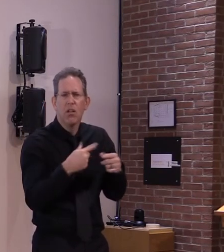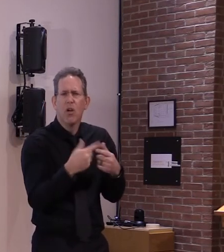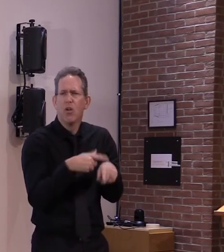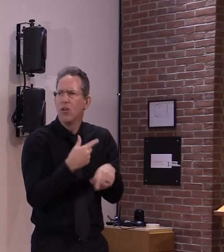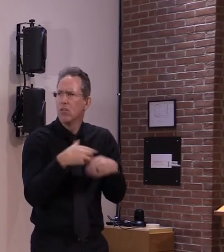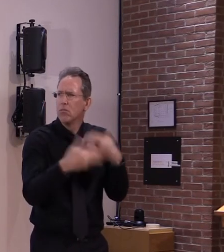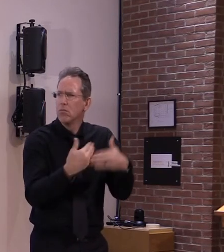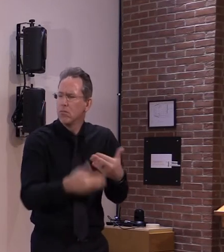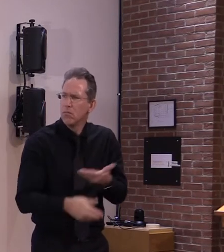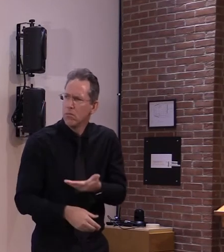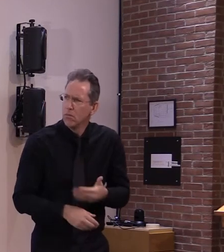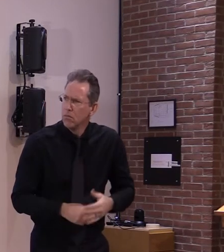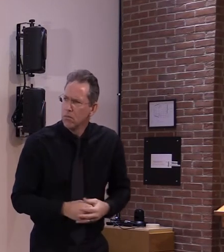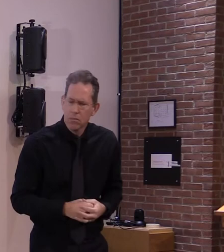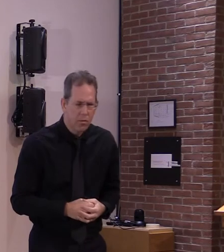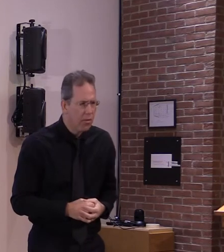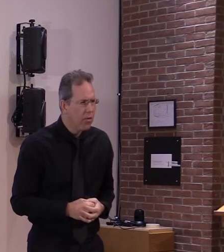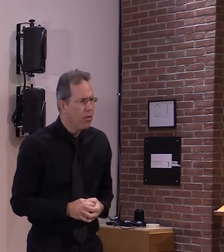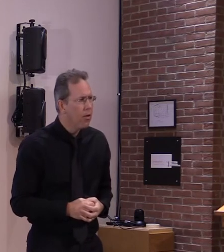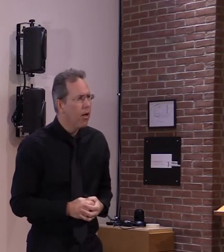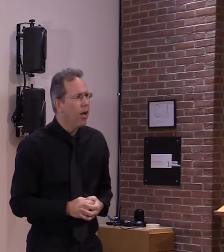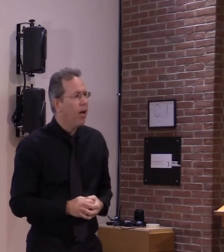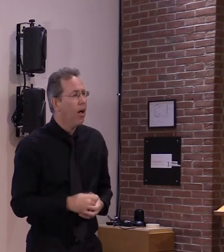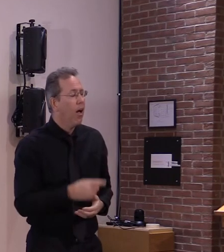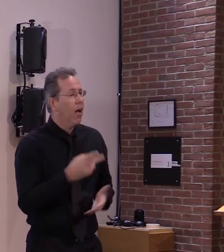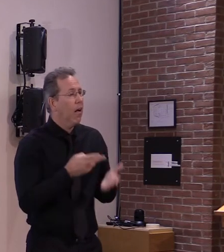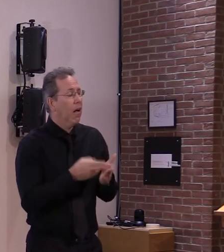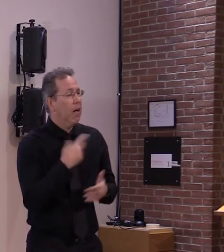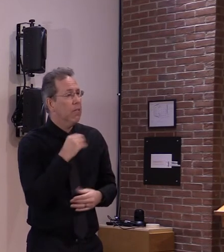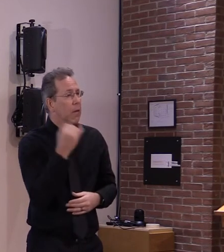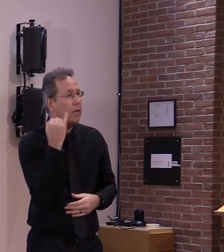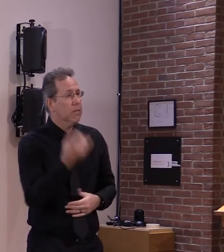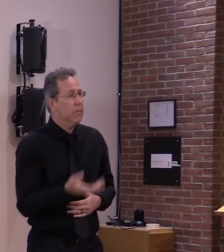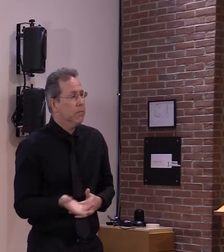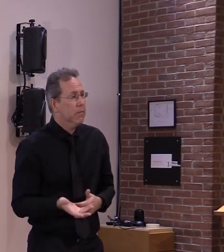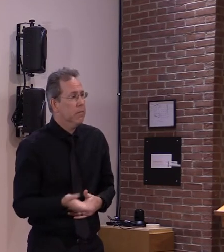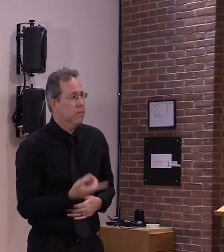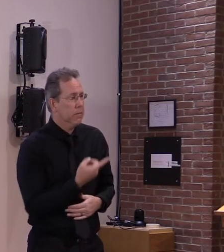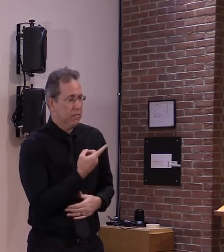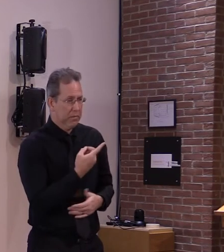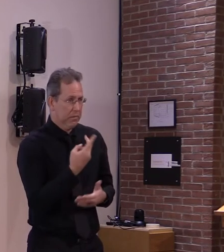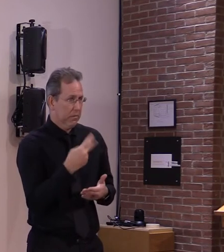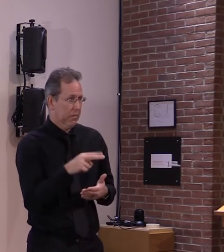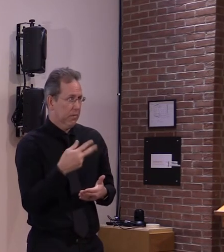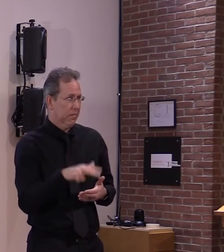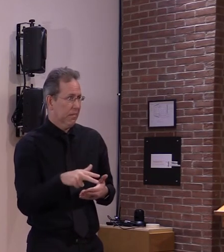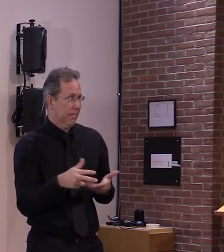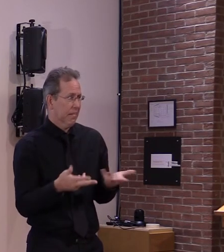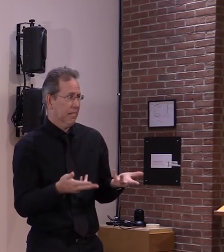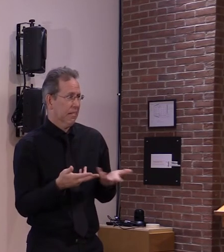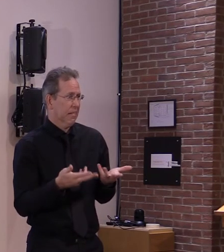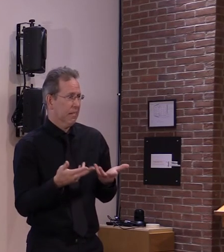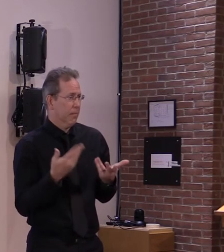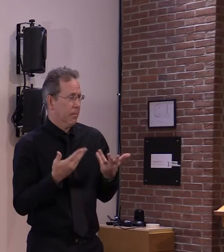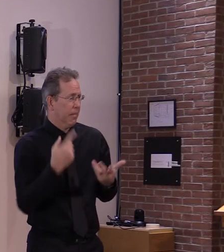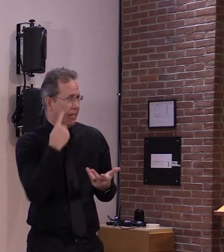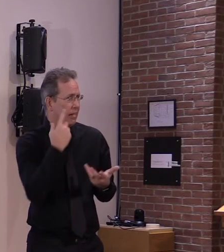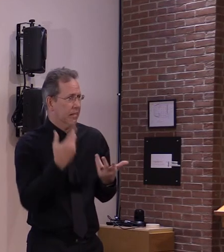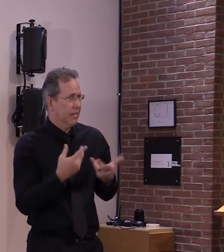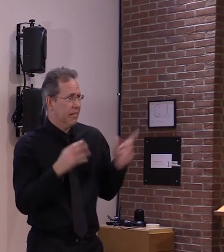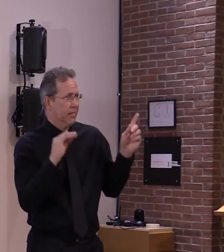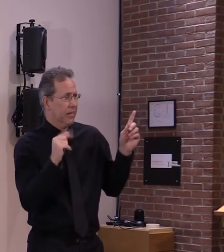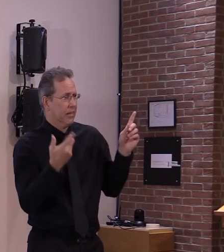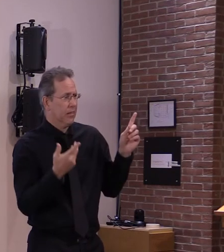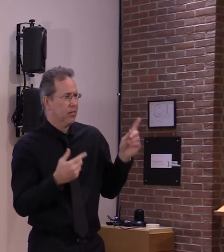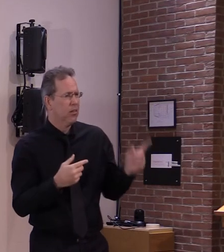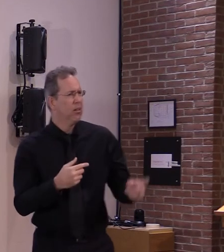there must be some discussion on because it's a rather